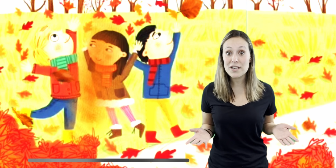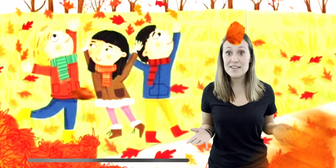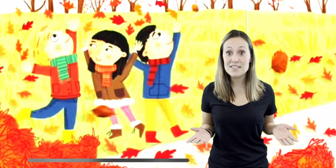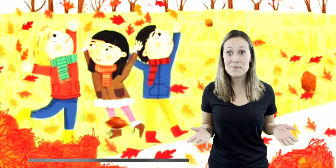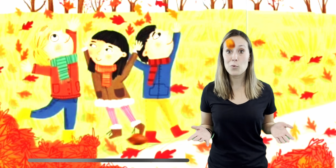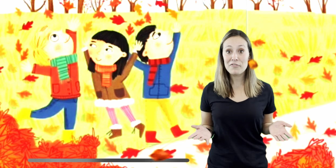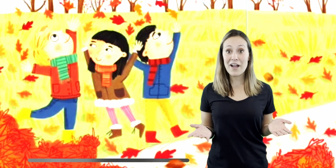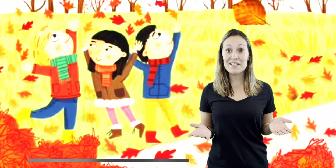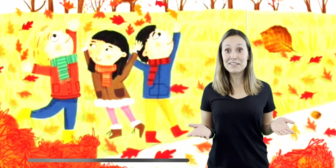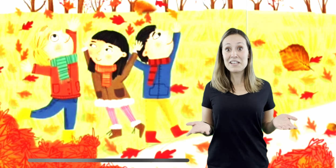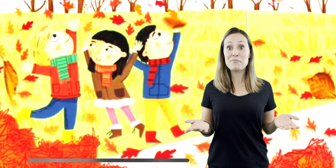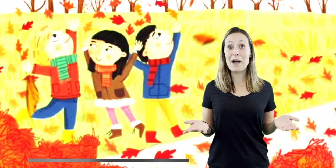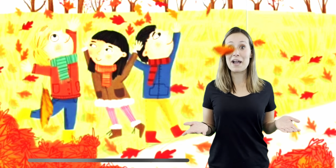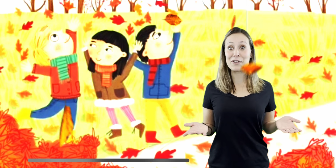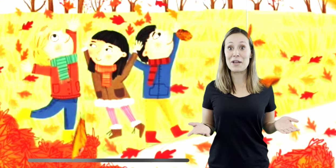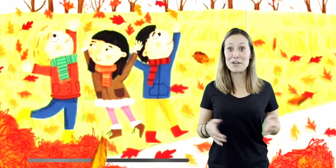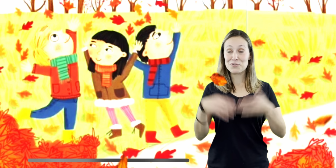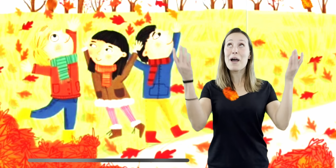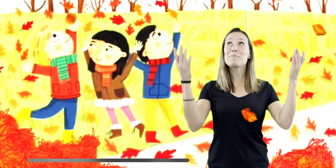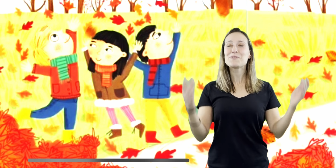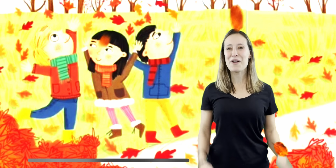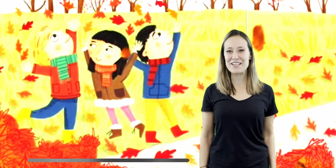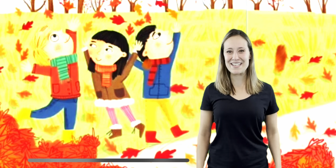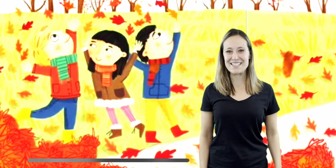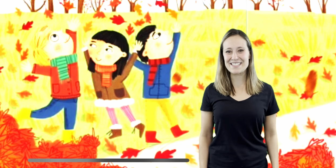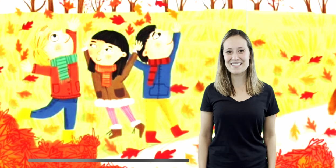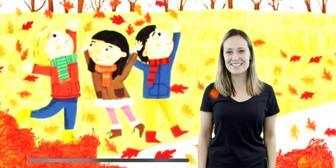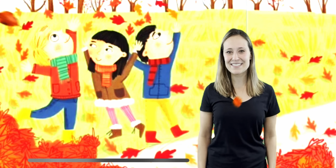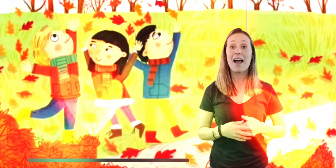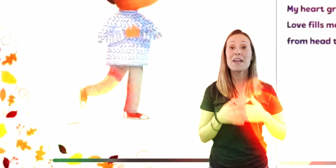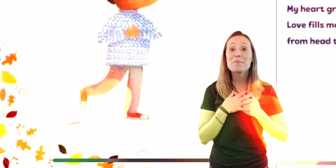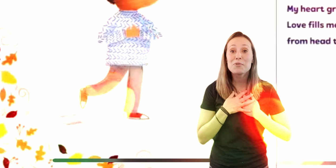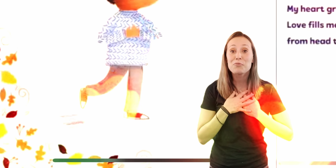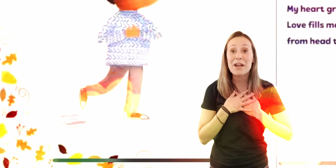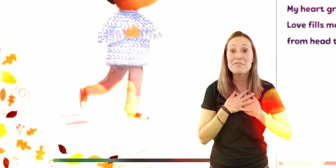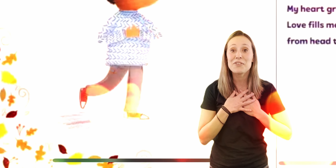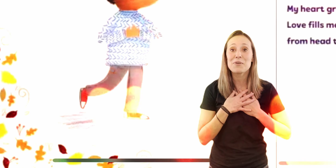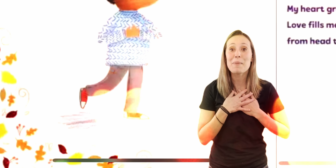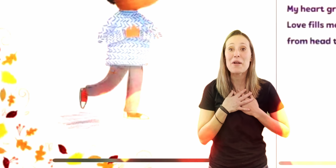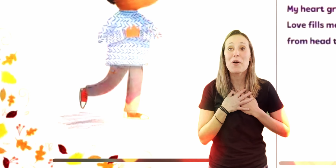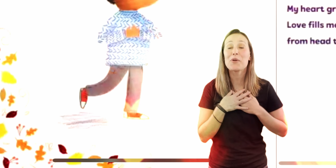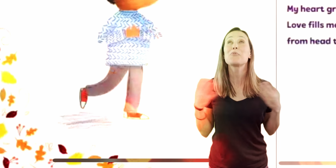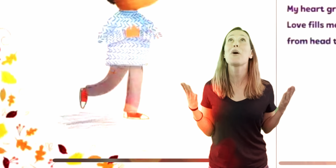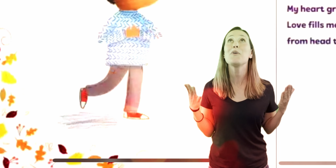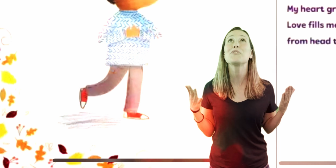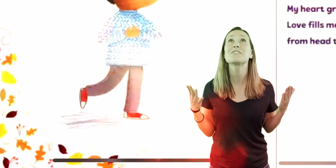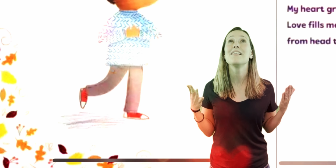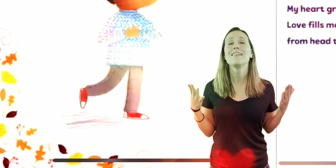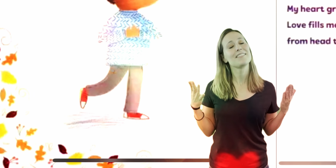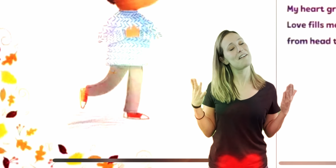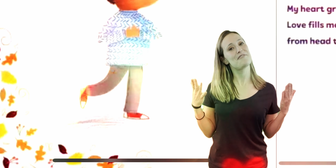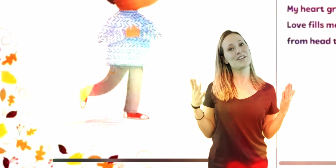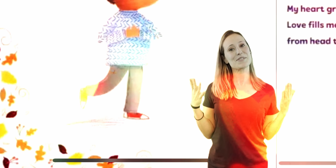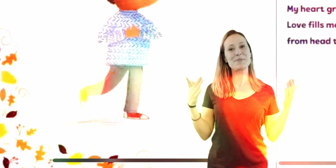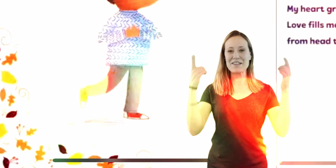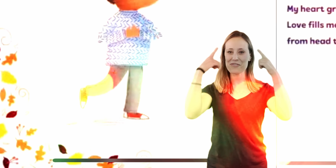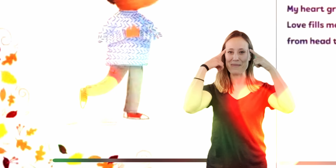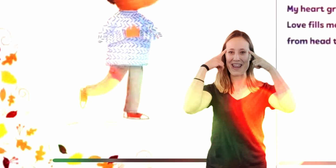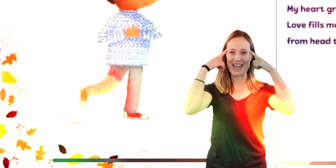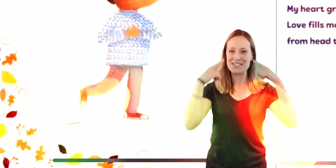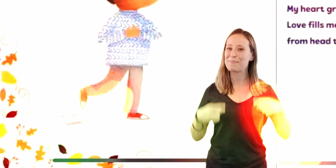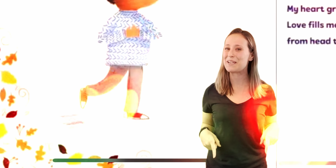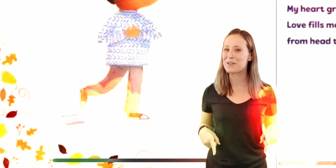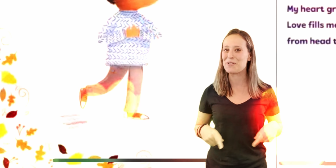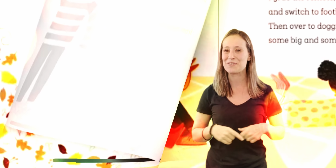golden trees. We find a leaf pile and drop for our knees. I am grateful. My heart grows. Love fills me